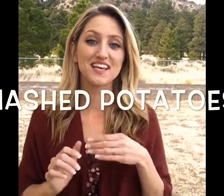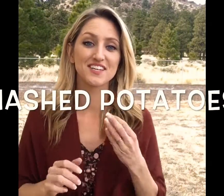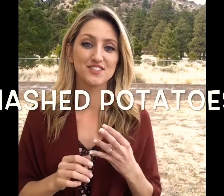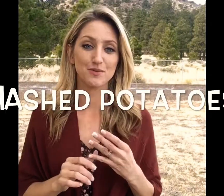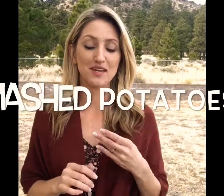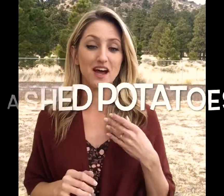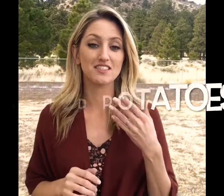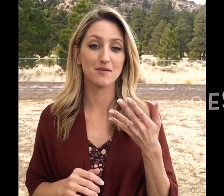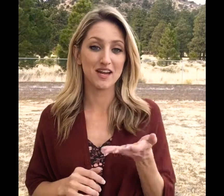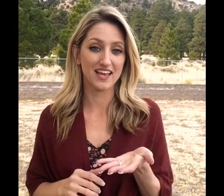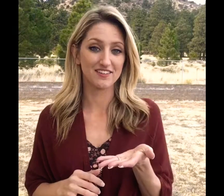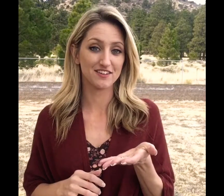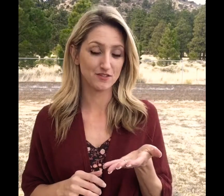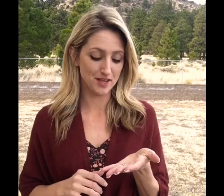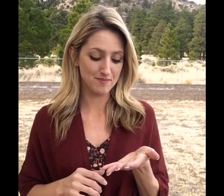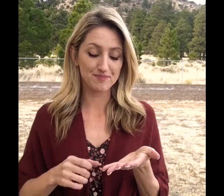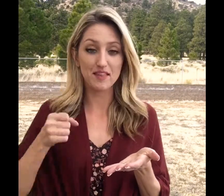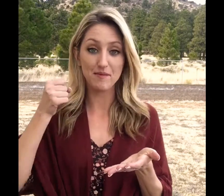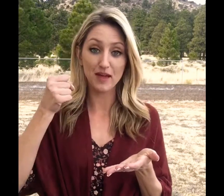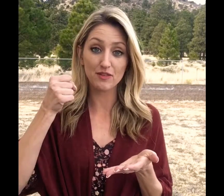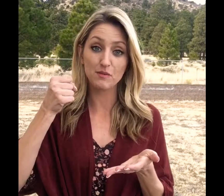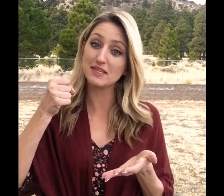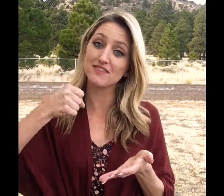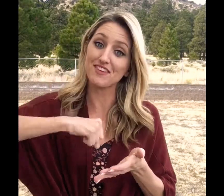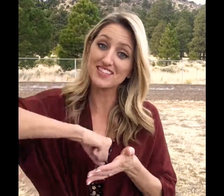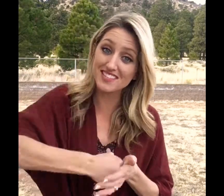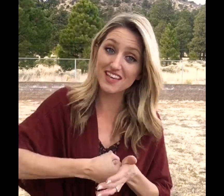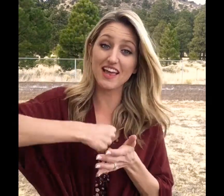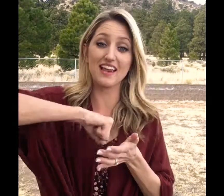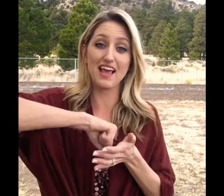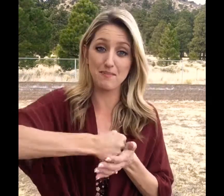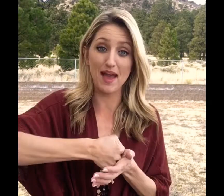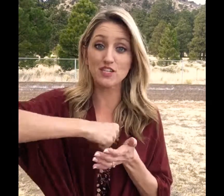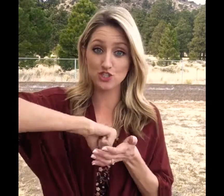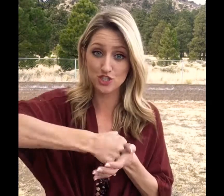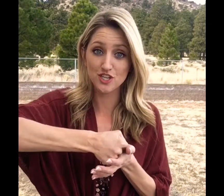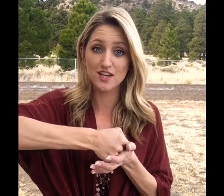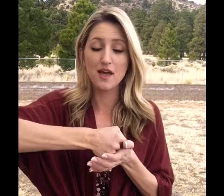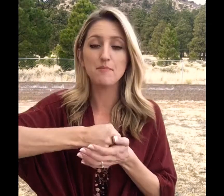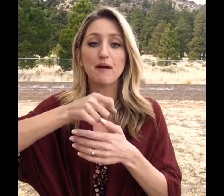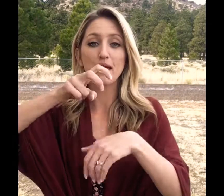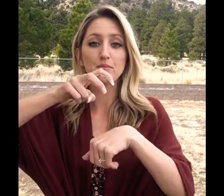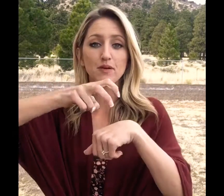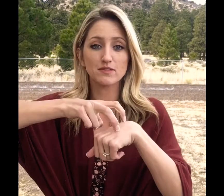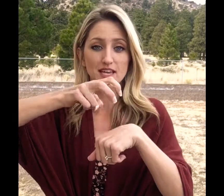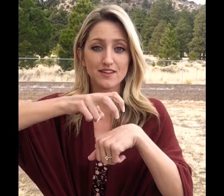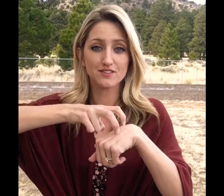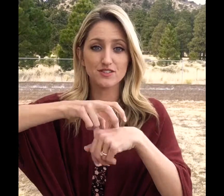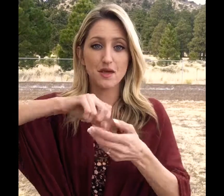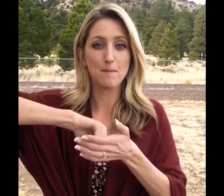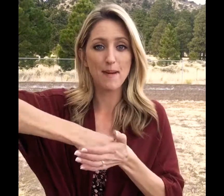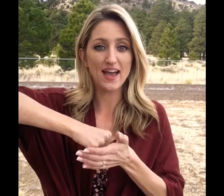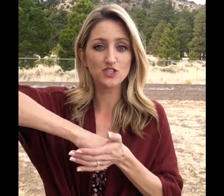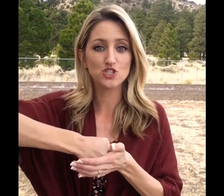So my non-dominant hand goes up. My other one makes a fist and I mash my potatoes. Mash.